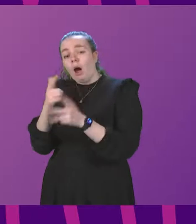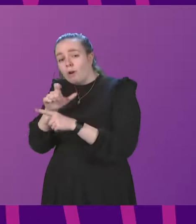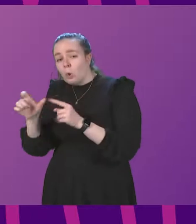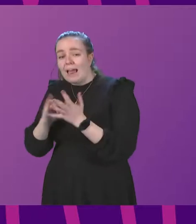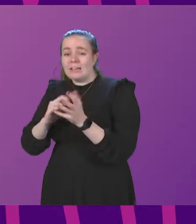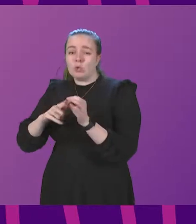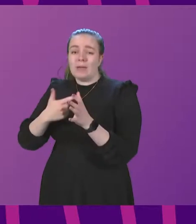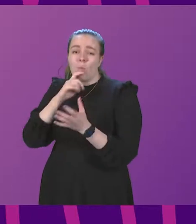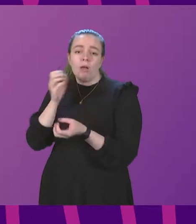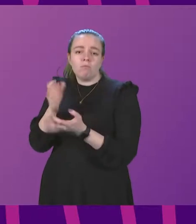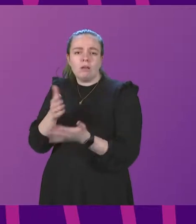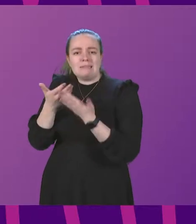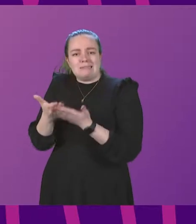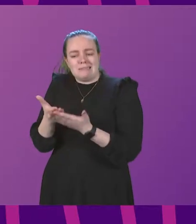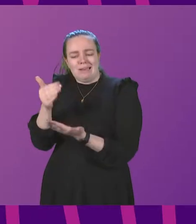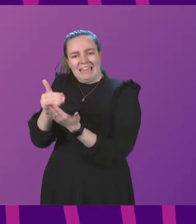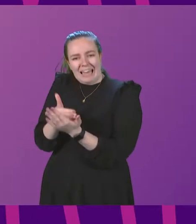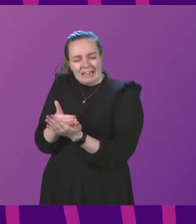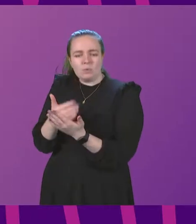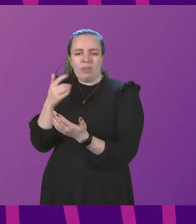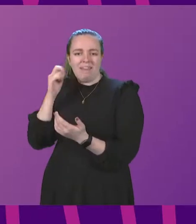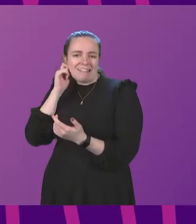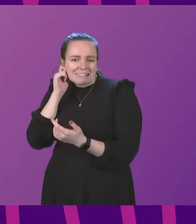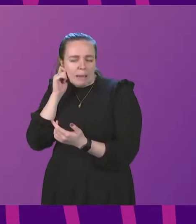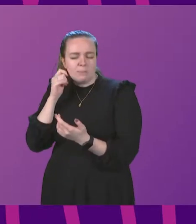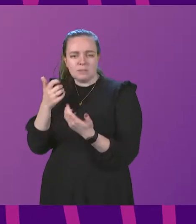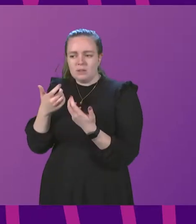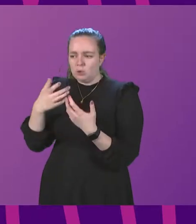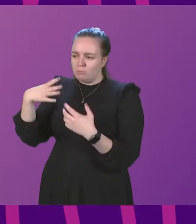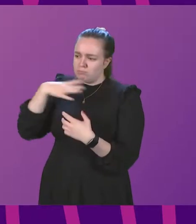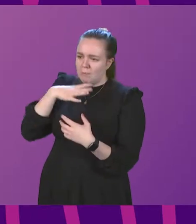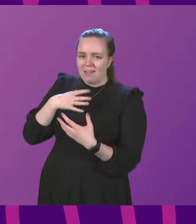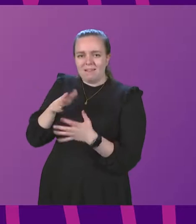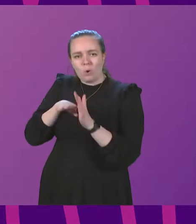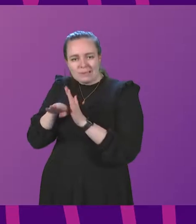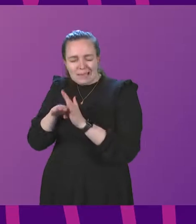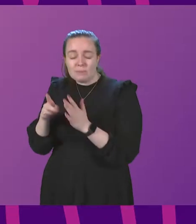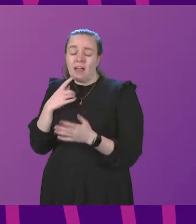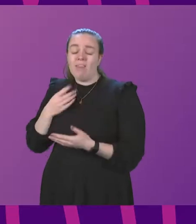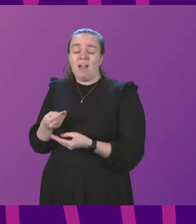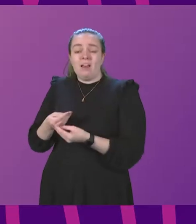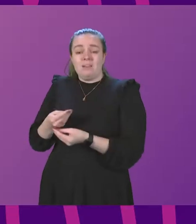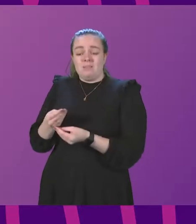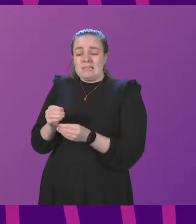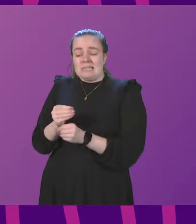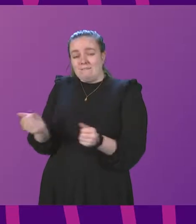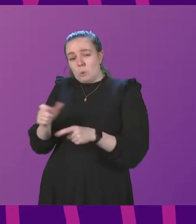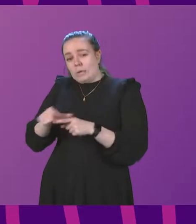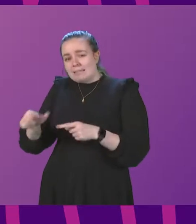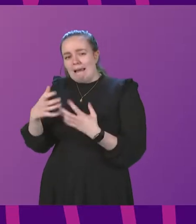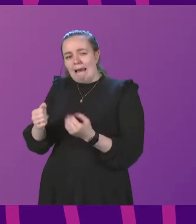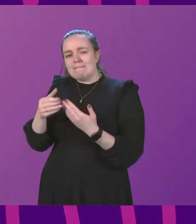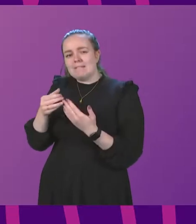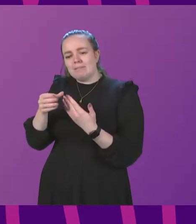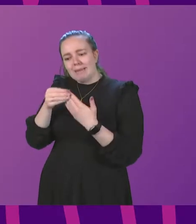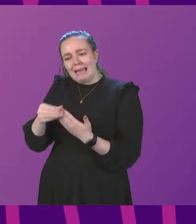will provide study guides with hints and tips to help learners prepare for their exams. A small number of courses will have study guides which